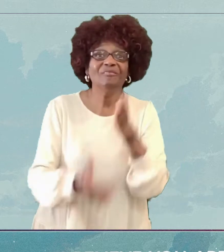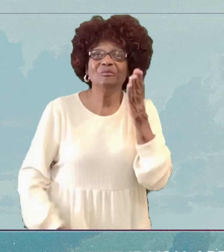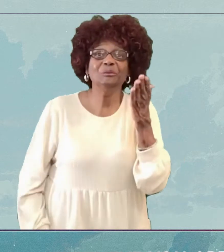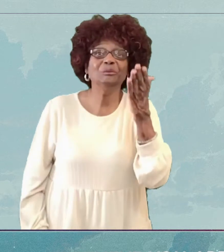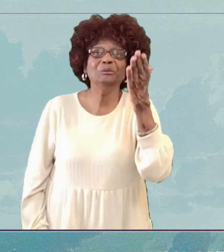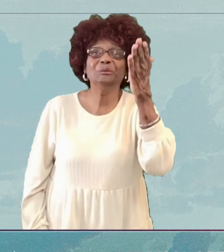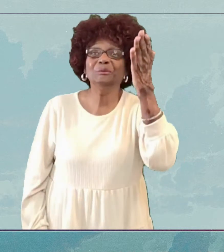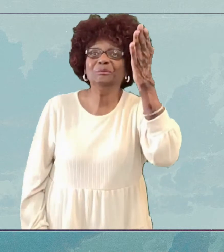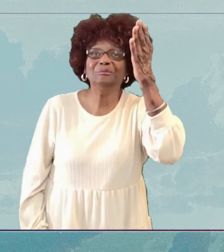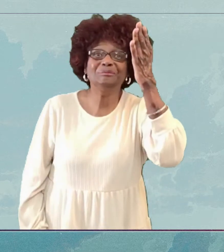you are